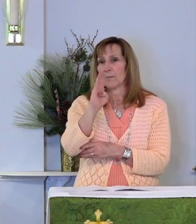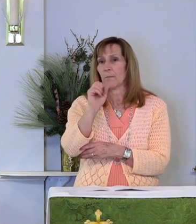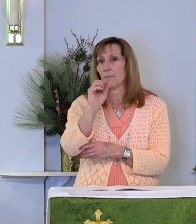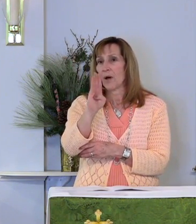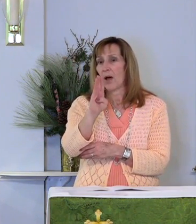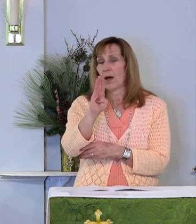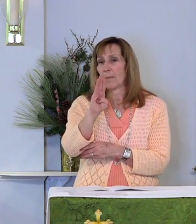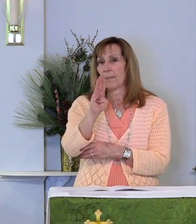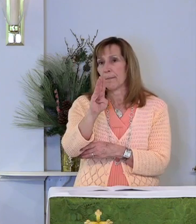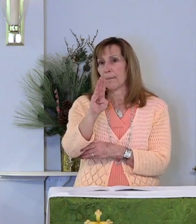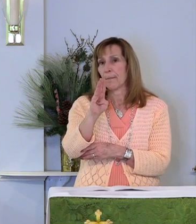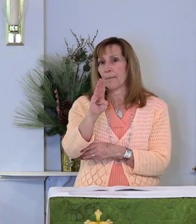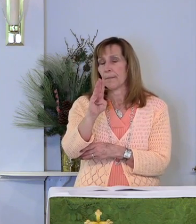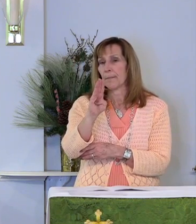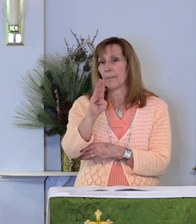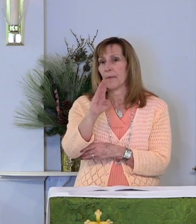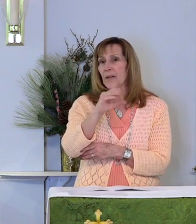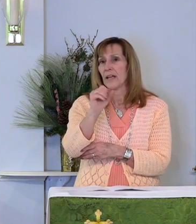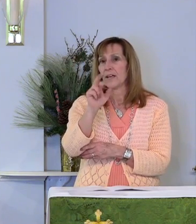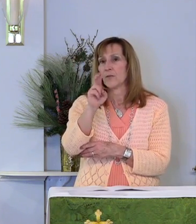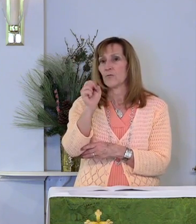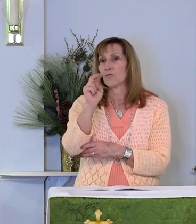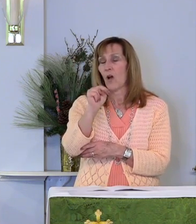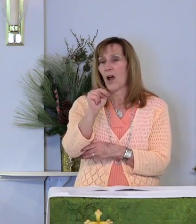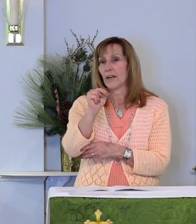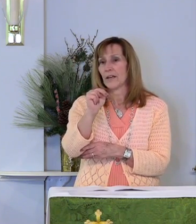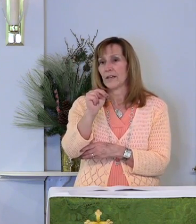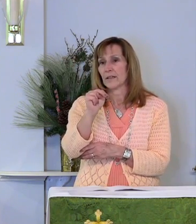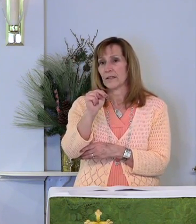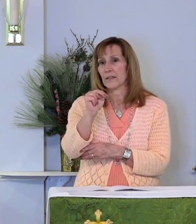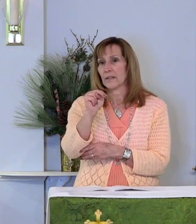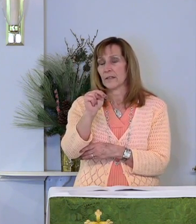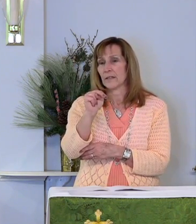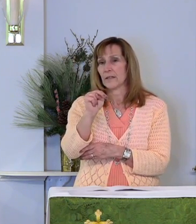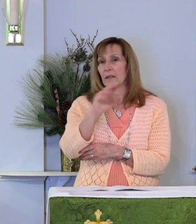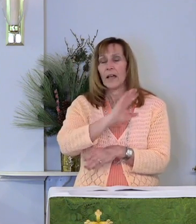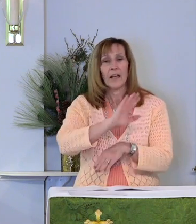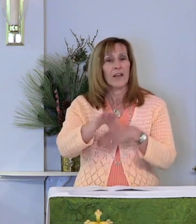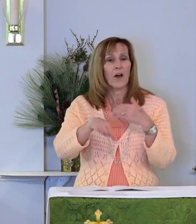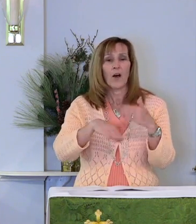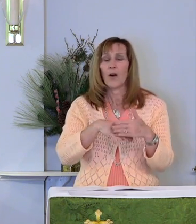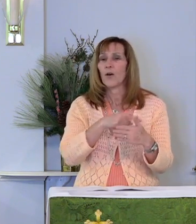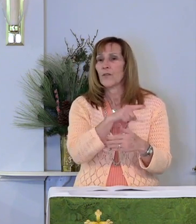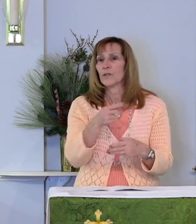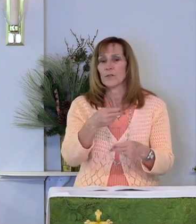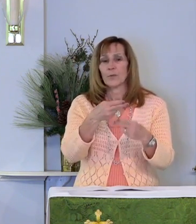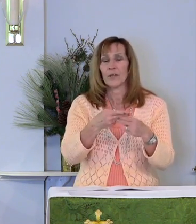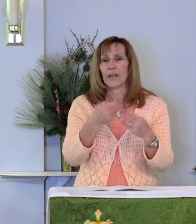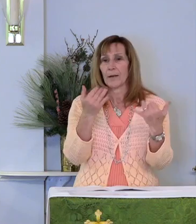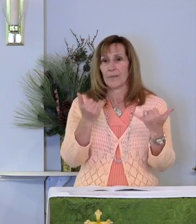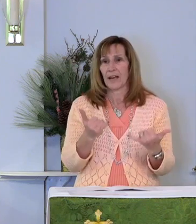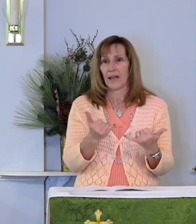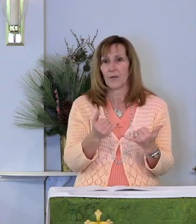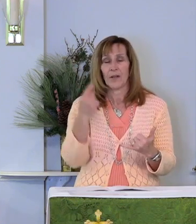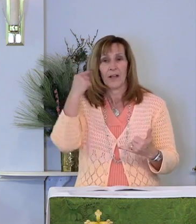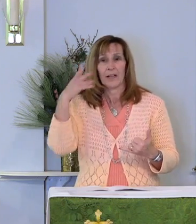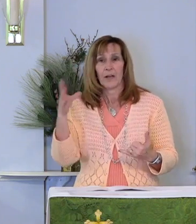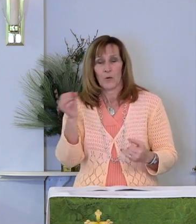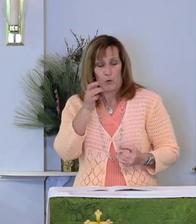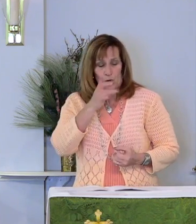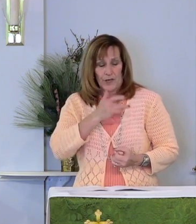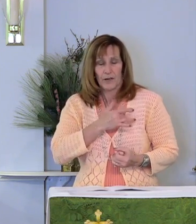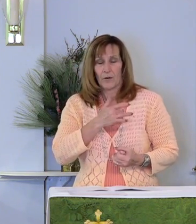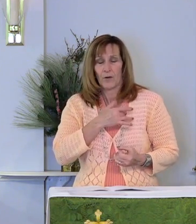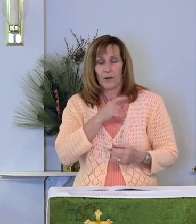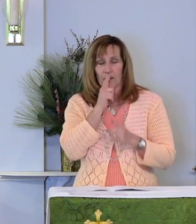Bob, and Ron and all those we name now aloud or